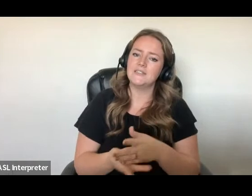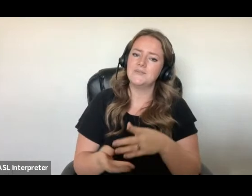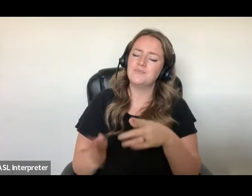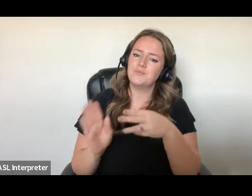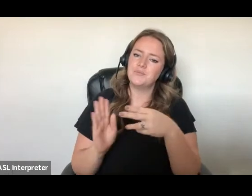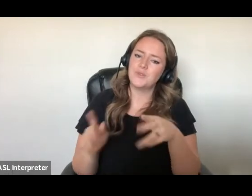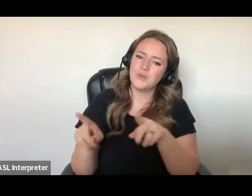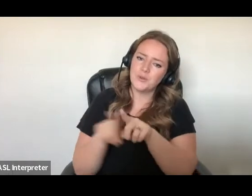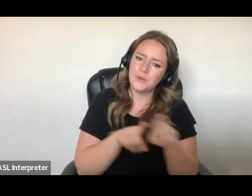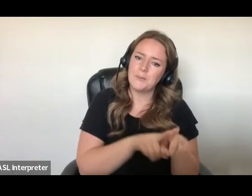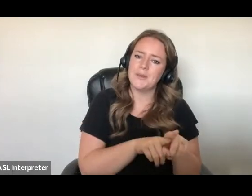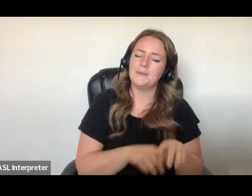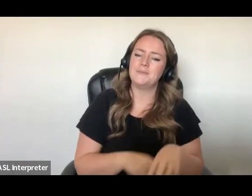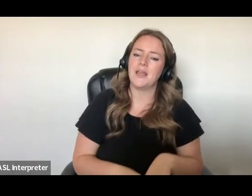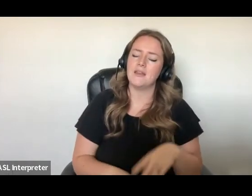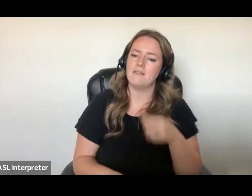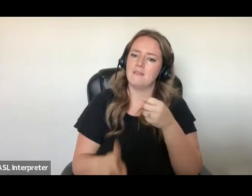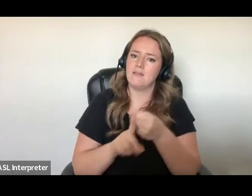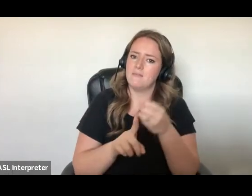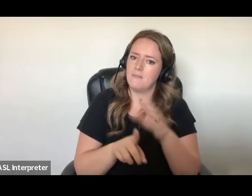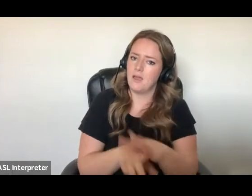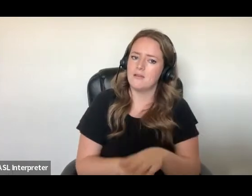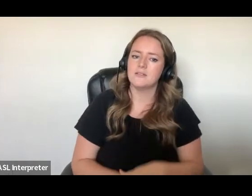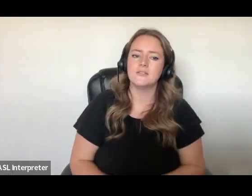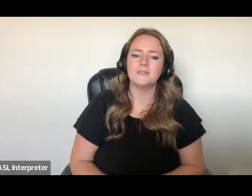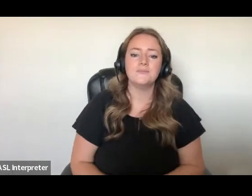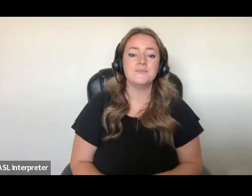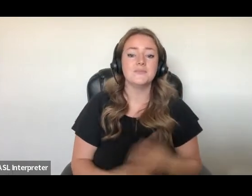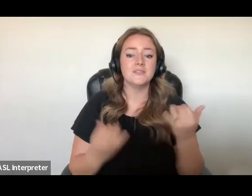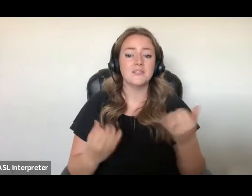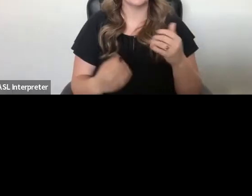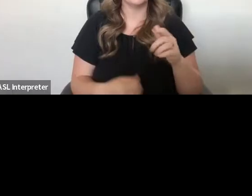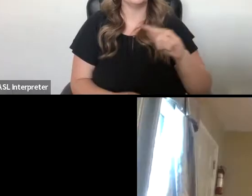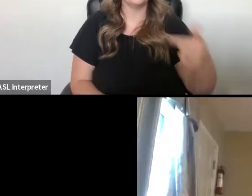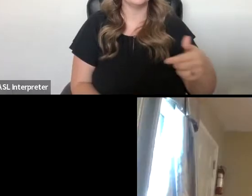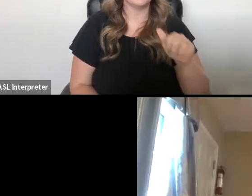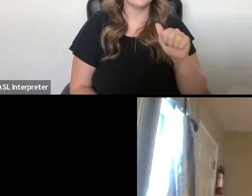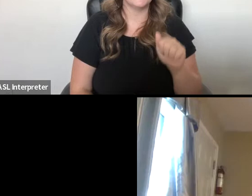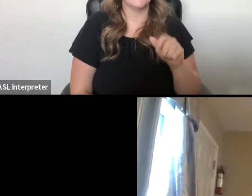We're now going to turn to our second speaker, Abdelrahman al-Mahdi.